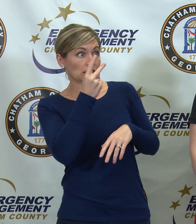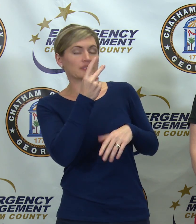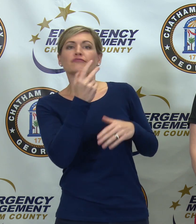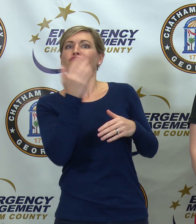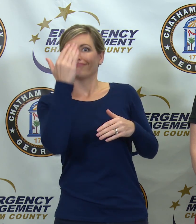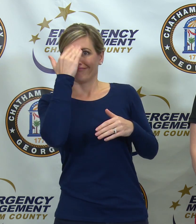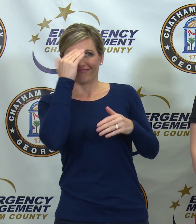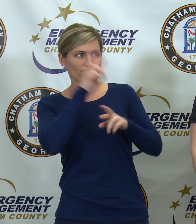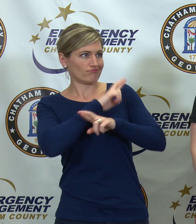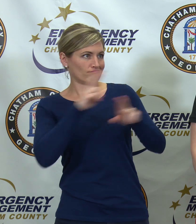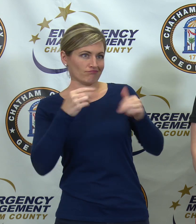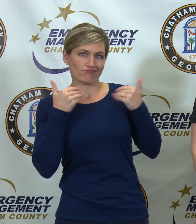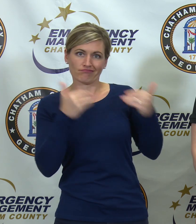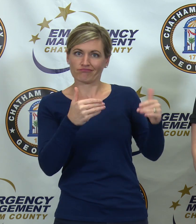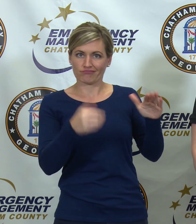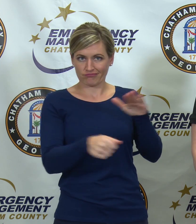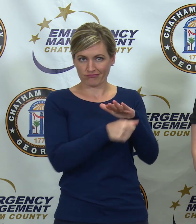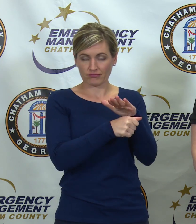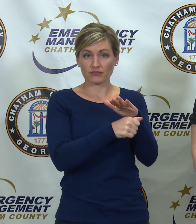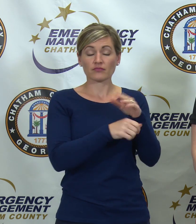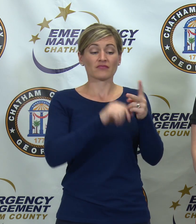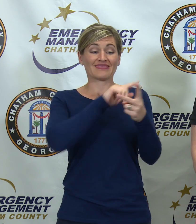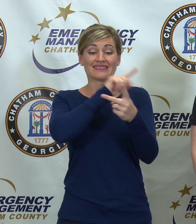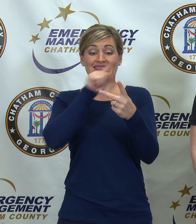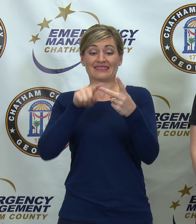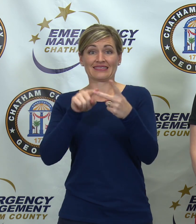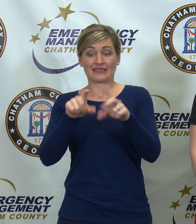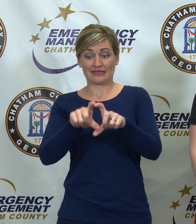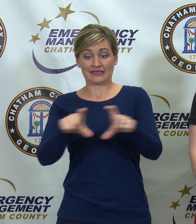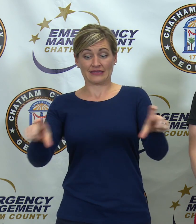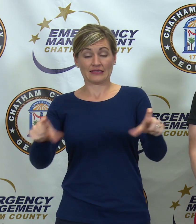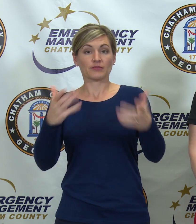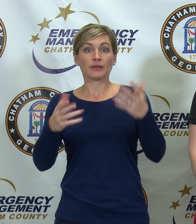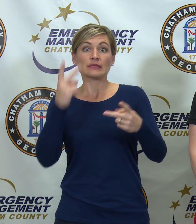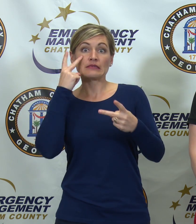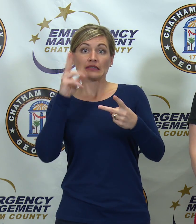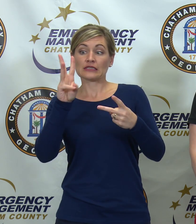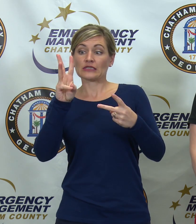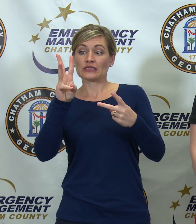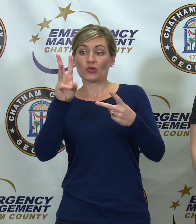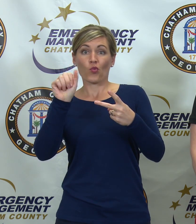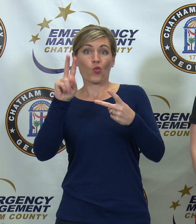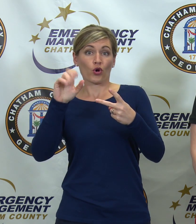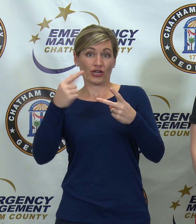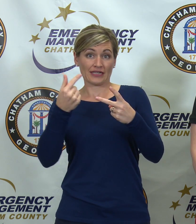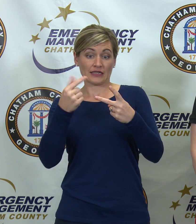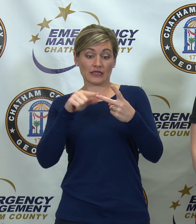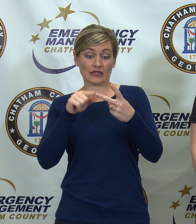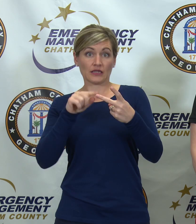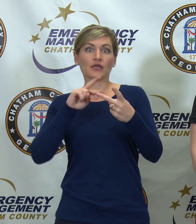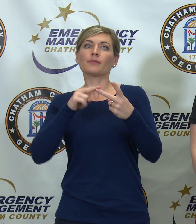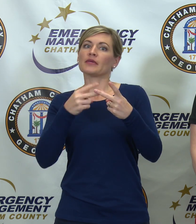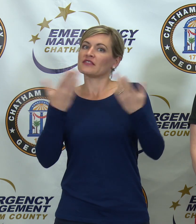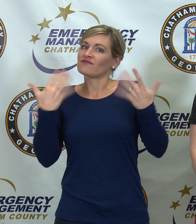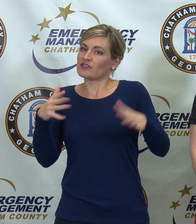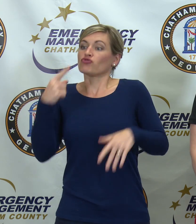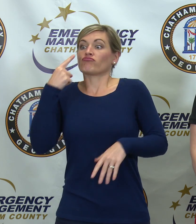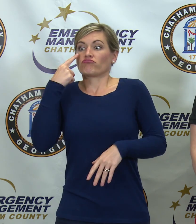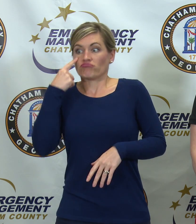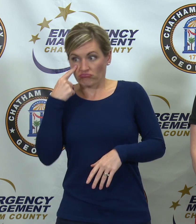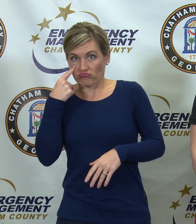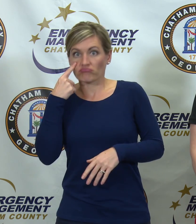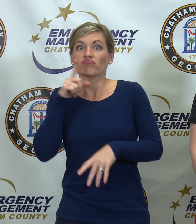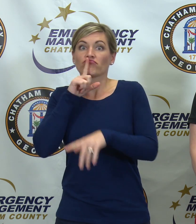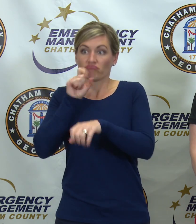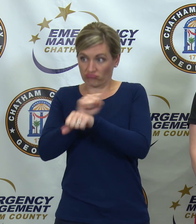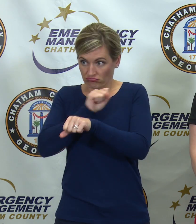approaching. A warning means a tornado has been sighted or indicated by a weather radar. If a tornado warning